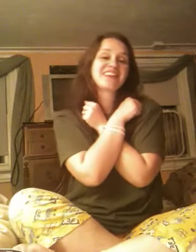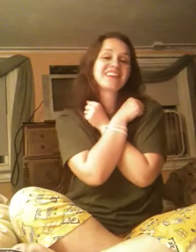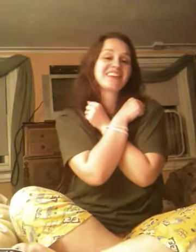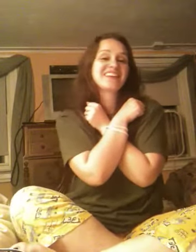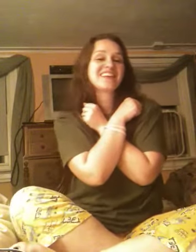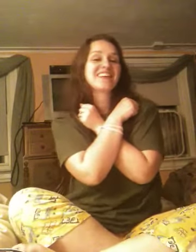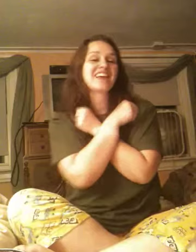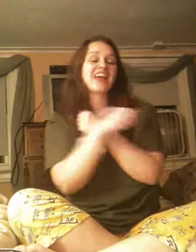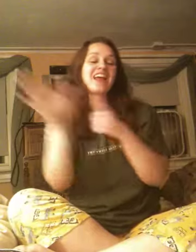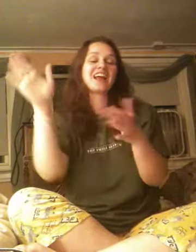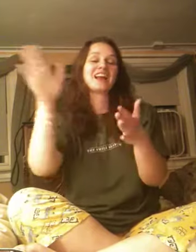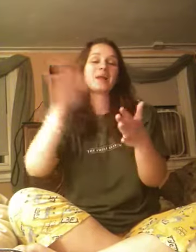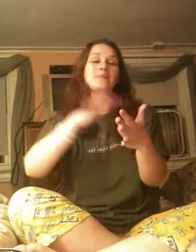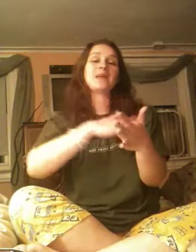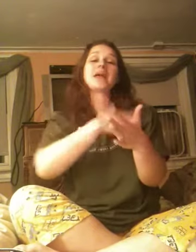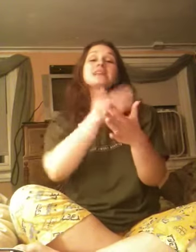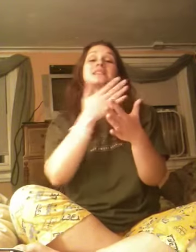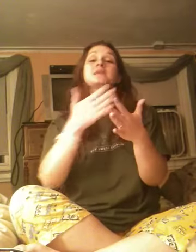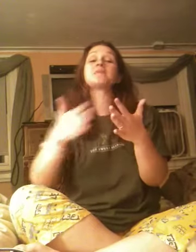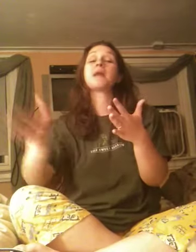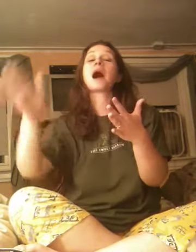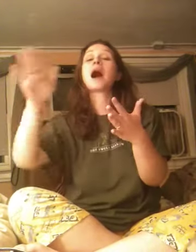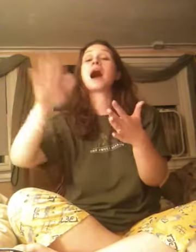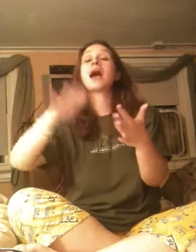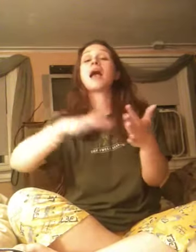King, and it makes my